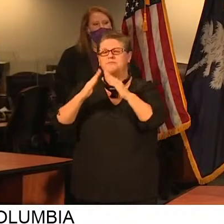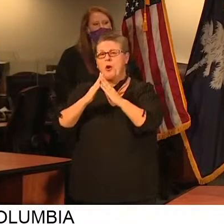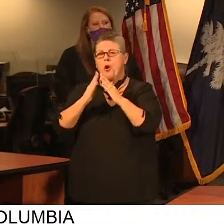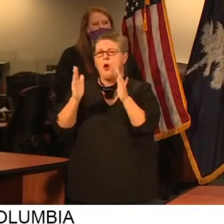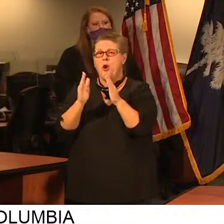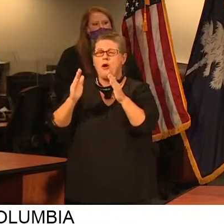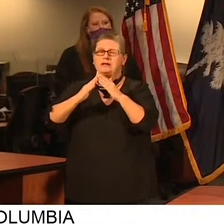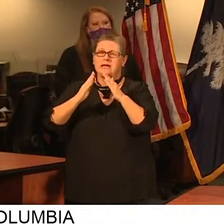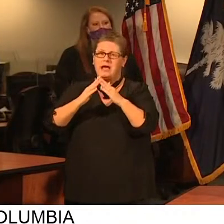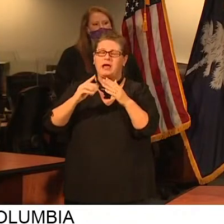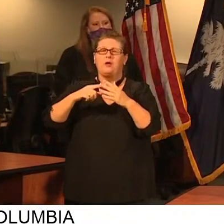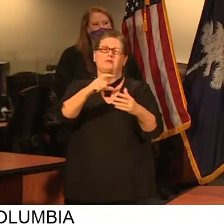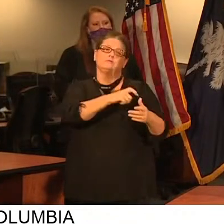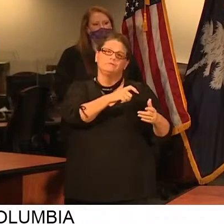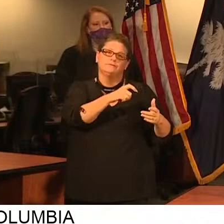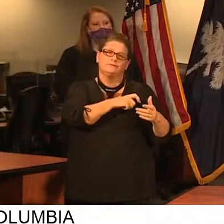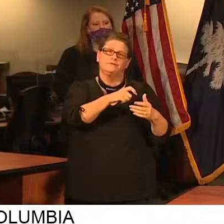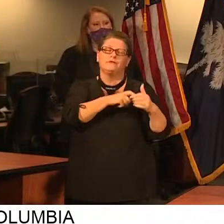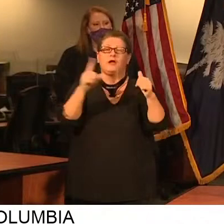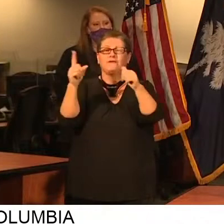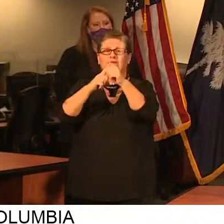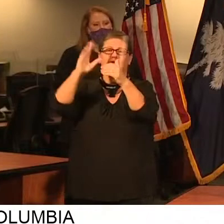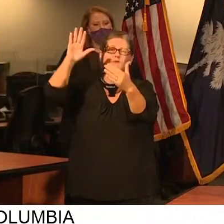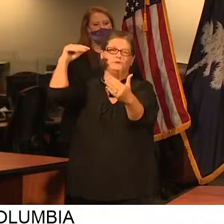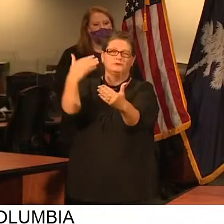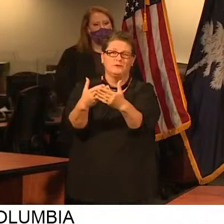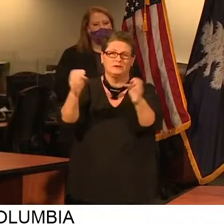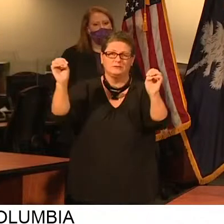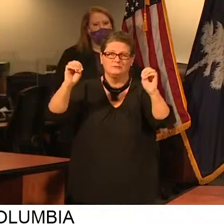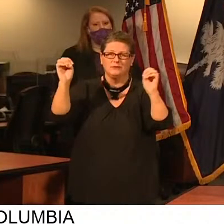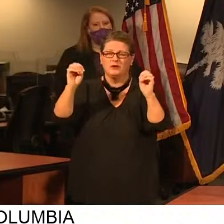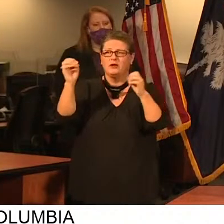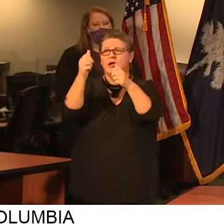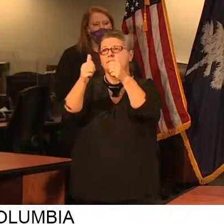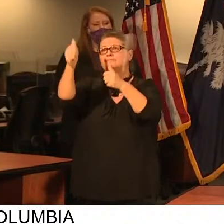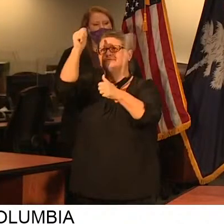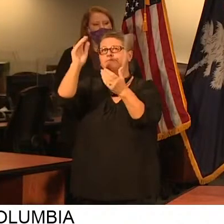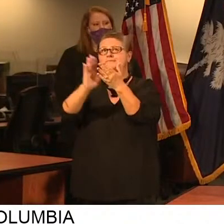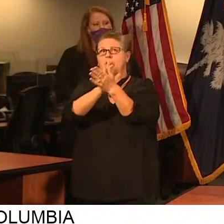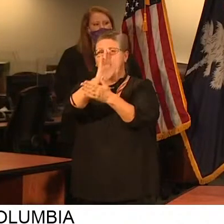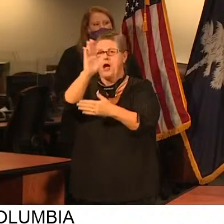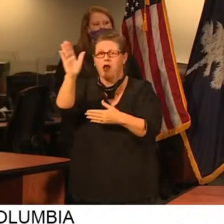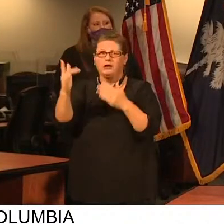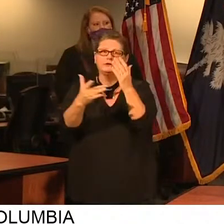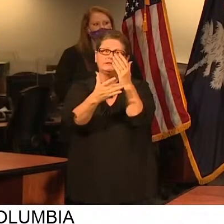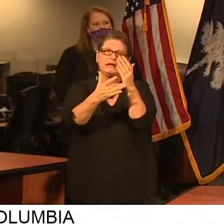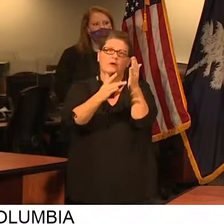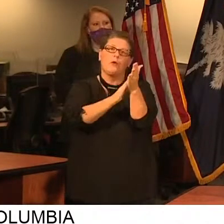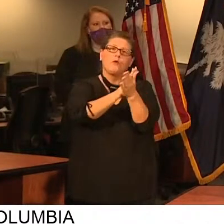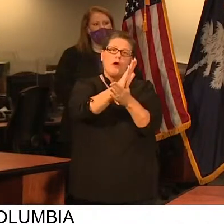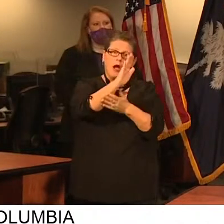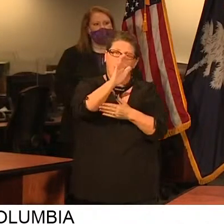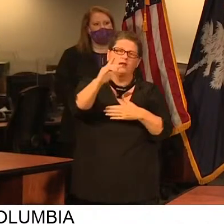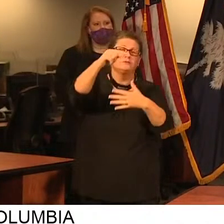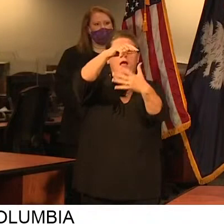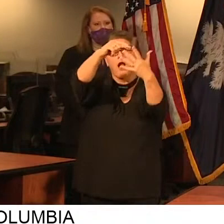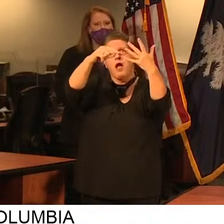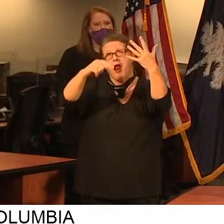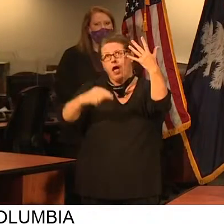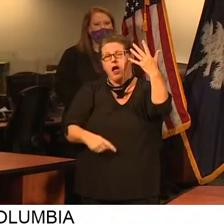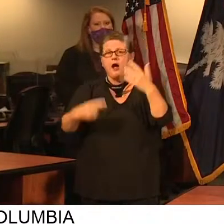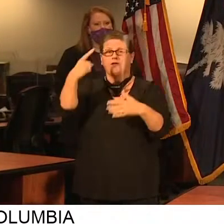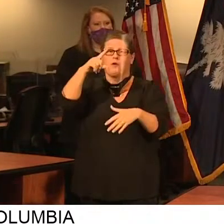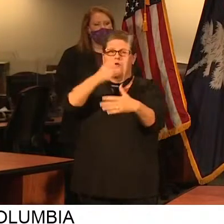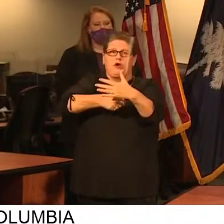first responders, law enforcement agencies, public institutions of higher education, and technical colleges for COVID